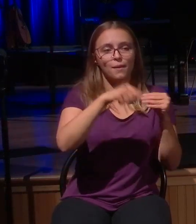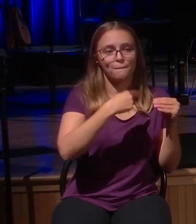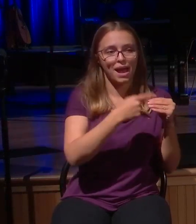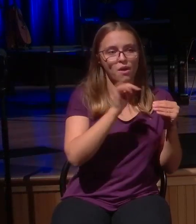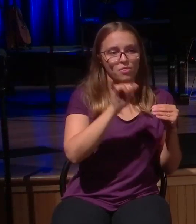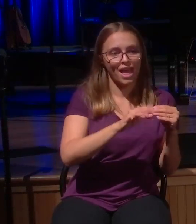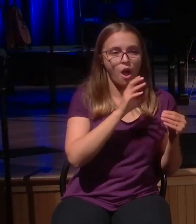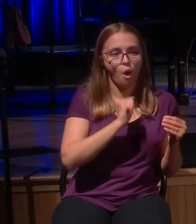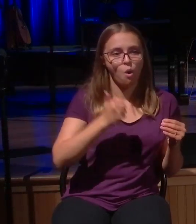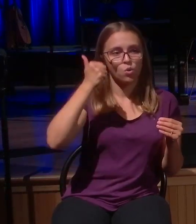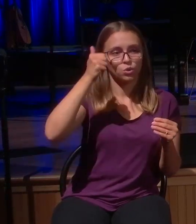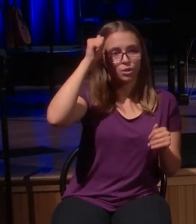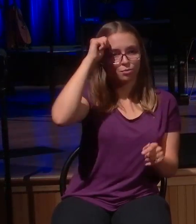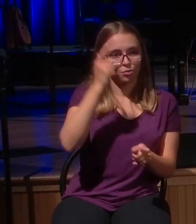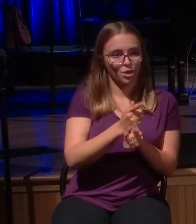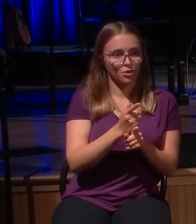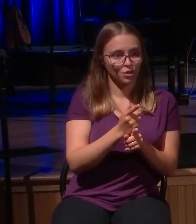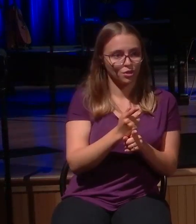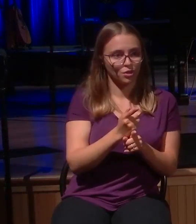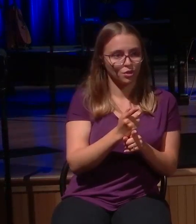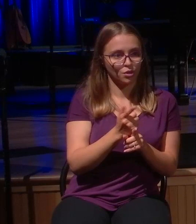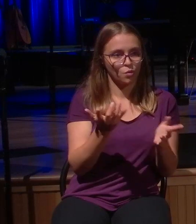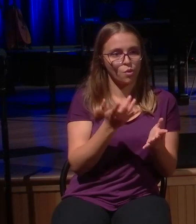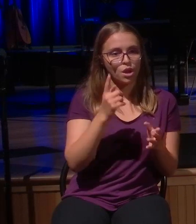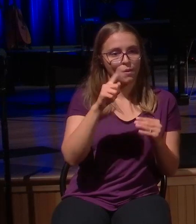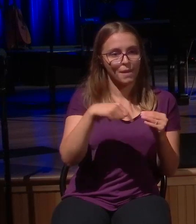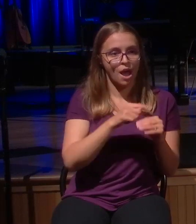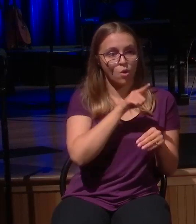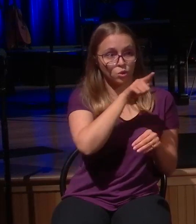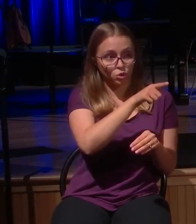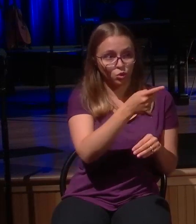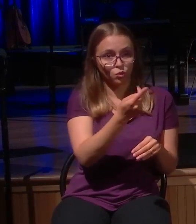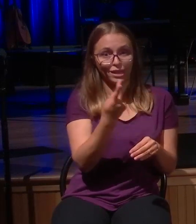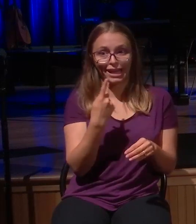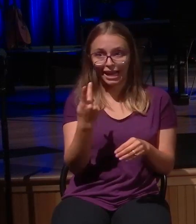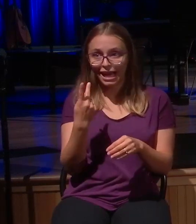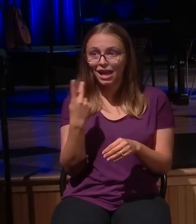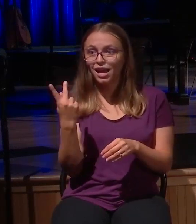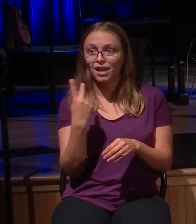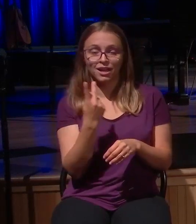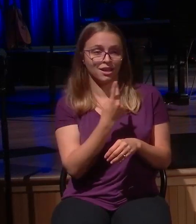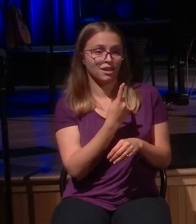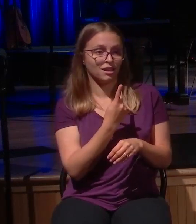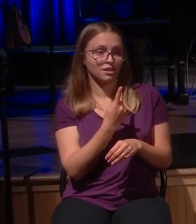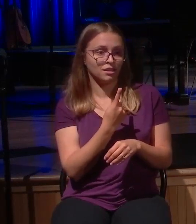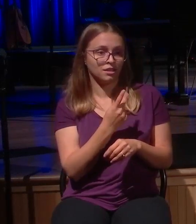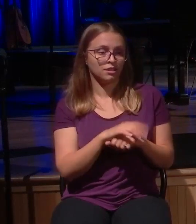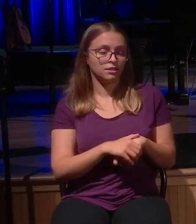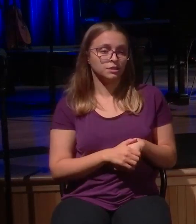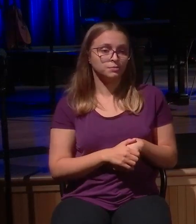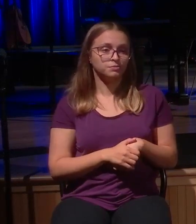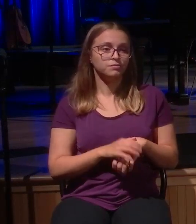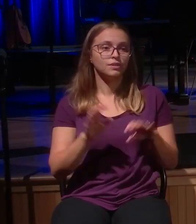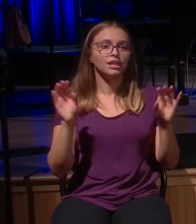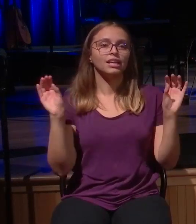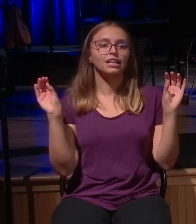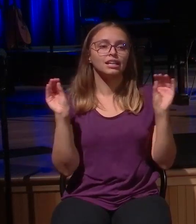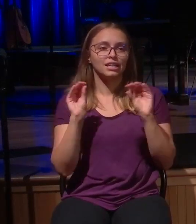How desperately we need the Lord today. Nothing in all of creation causes God more joy than when a person